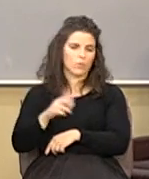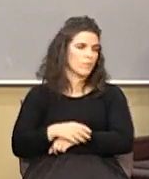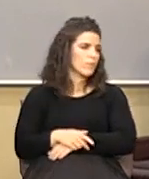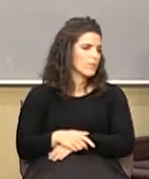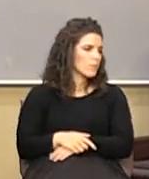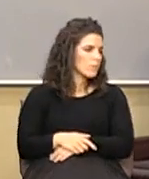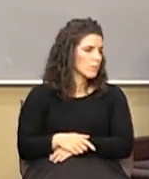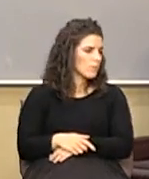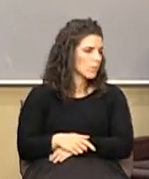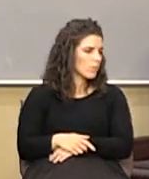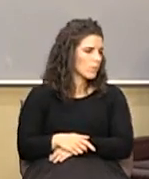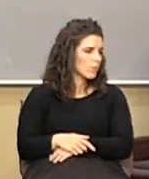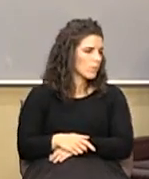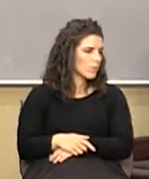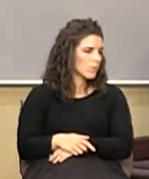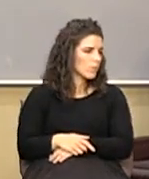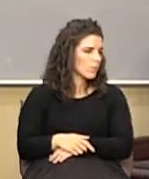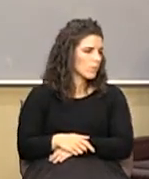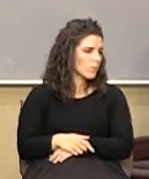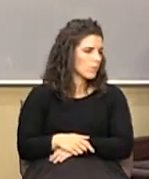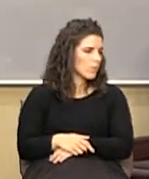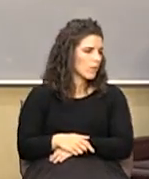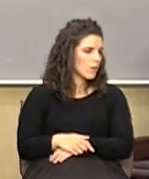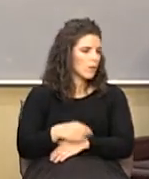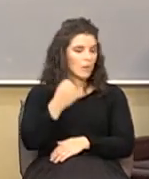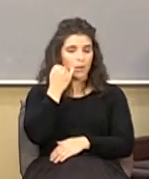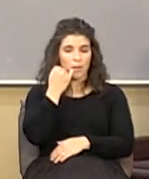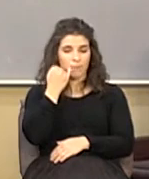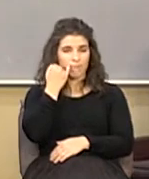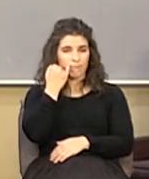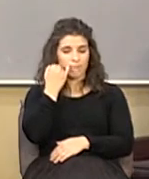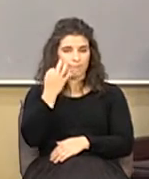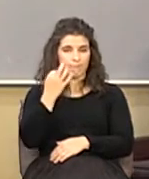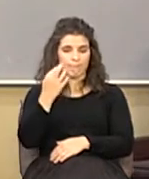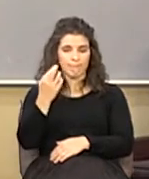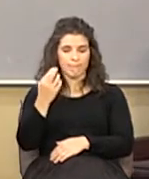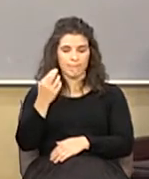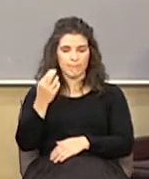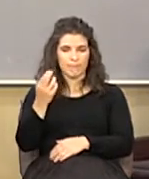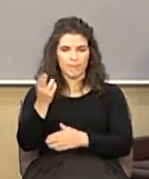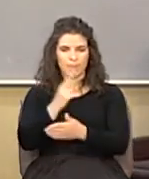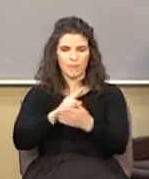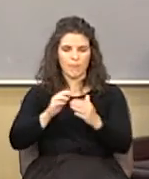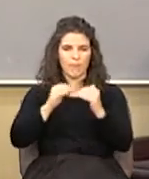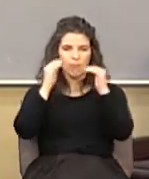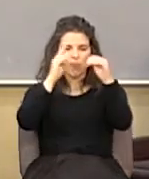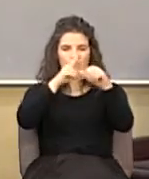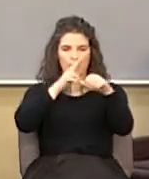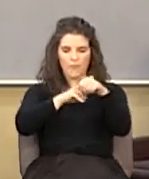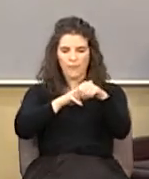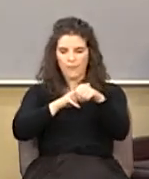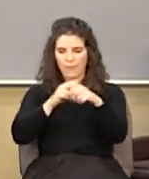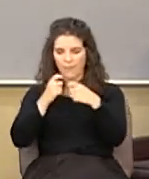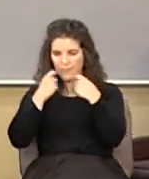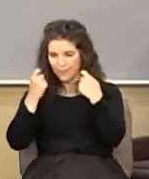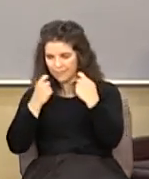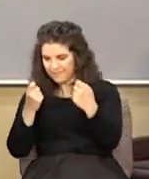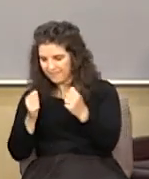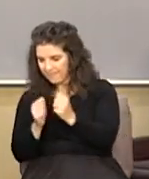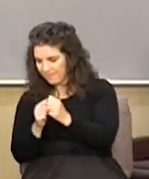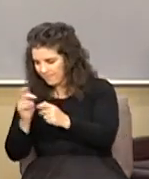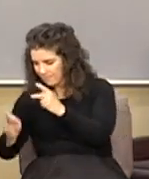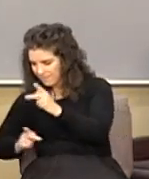people then the amount of righteous thinking in the population is going to exalt a nation and the amount of